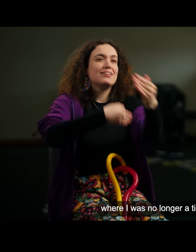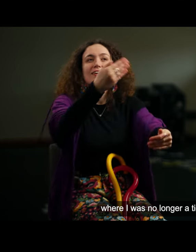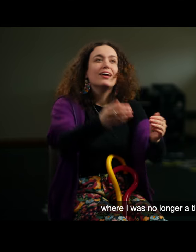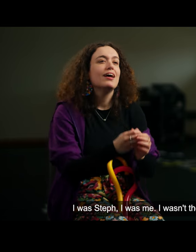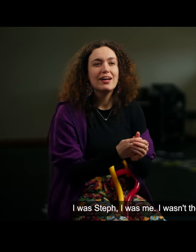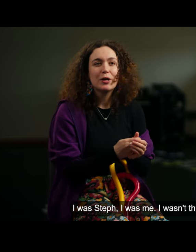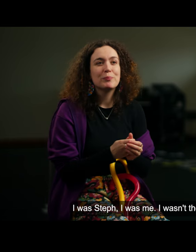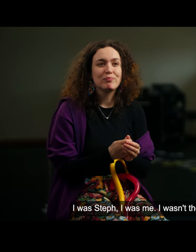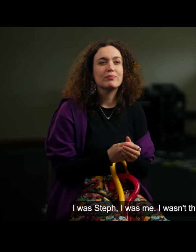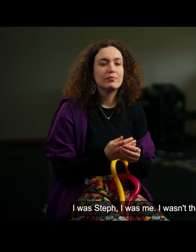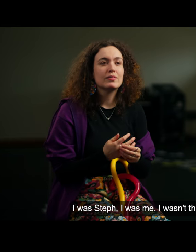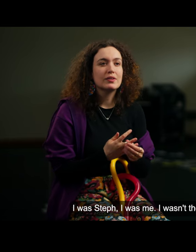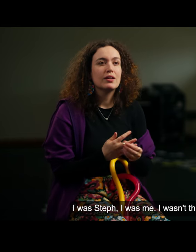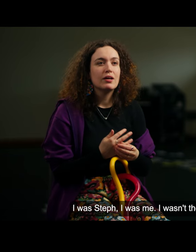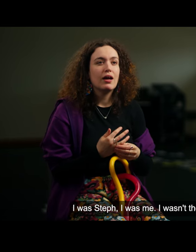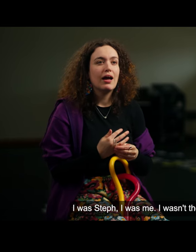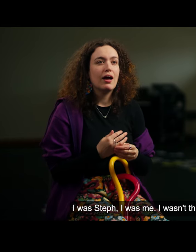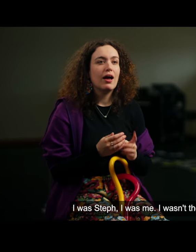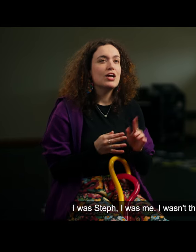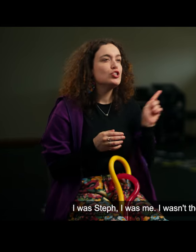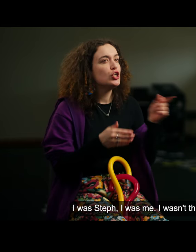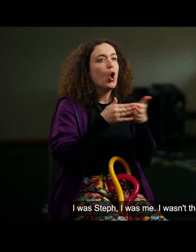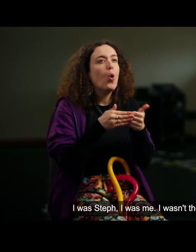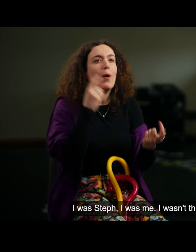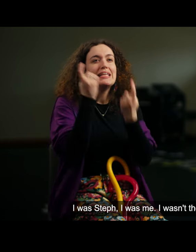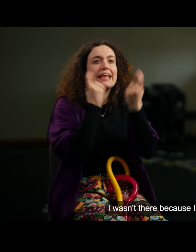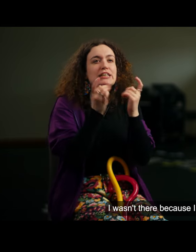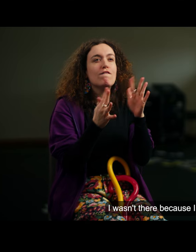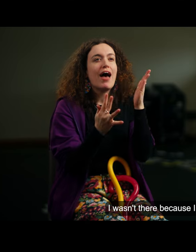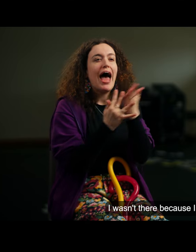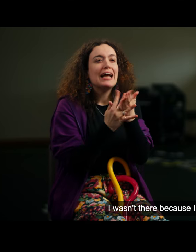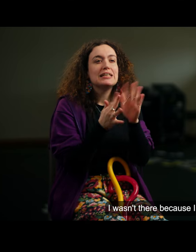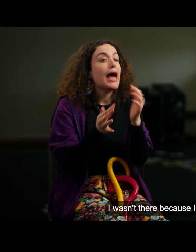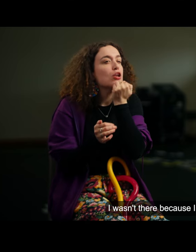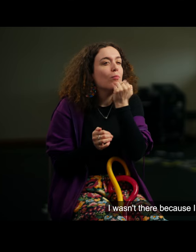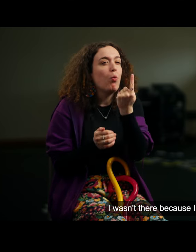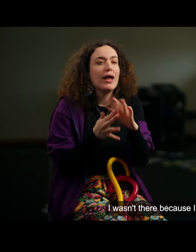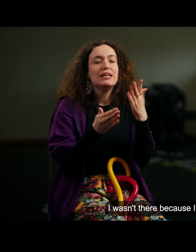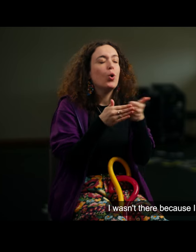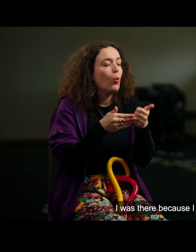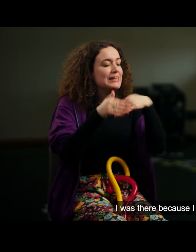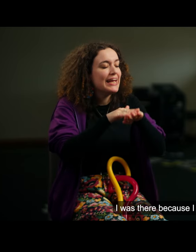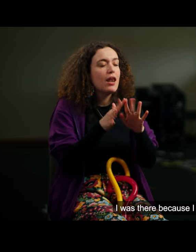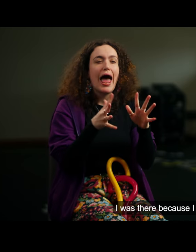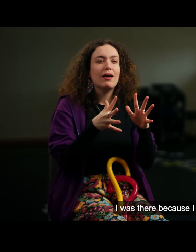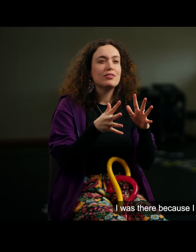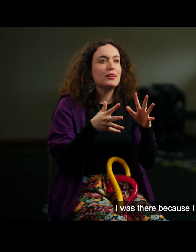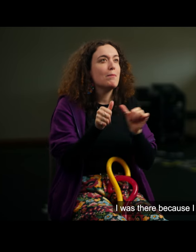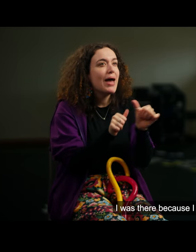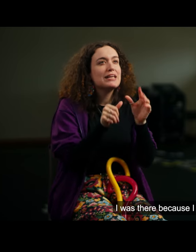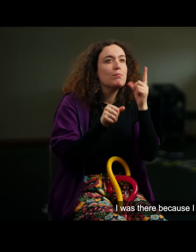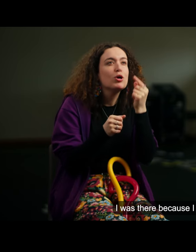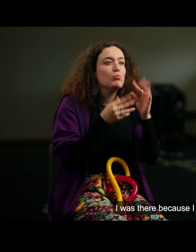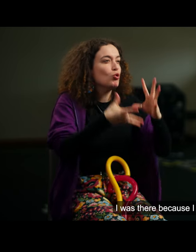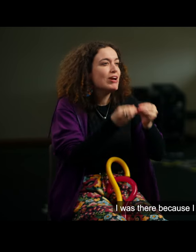I was deaf, I was deaf, wasn't there because I was disabled, I was there because